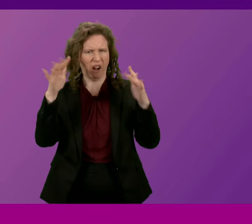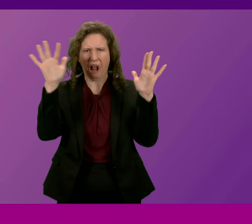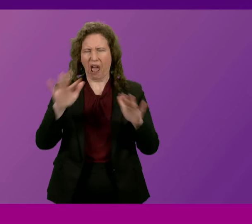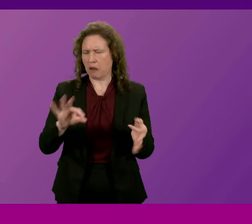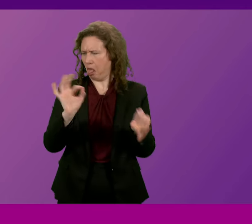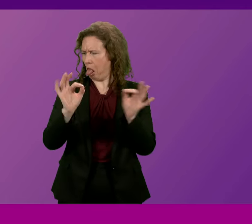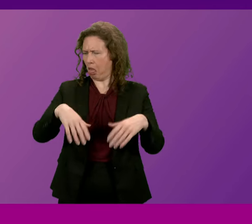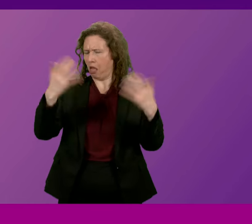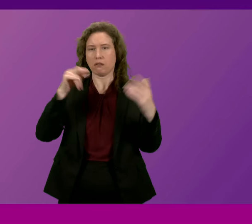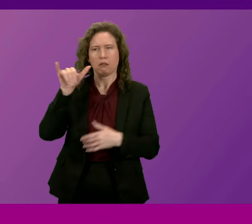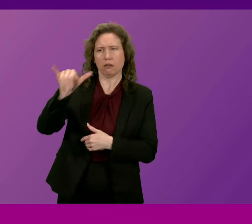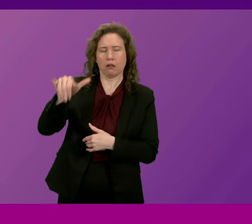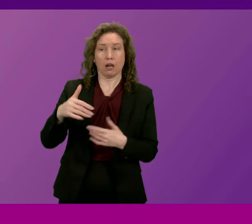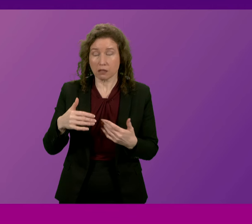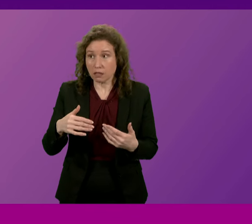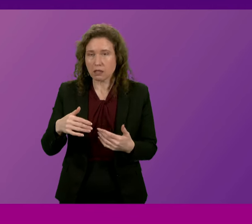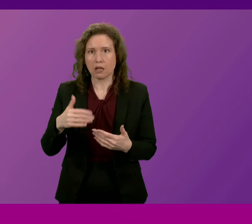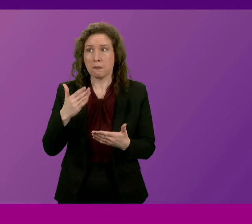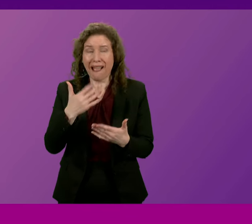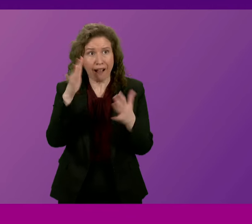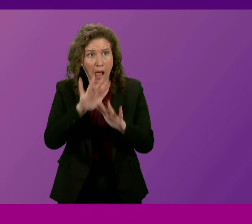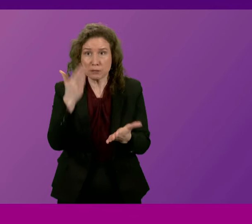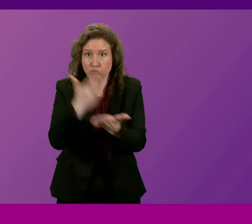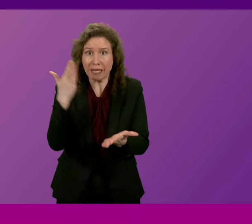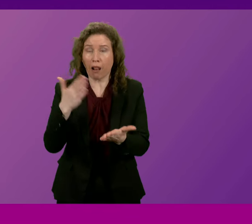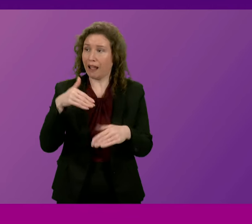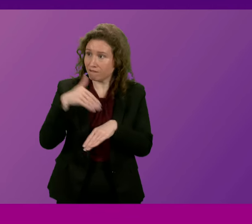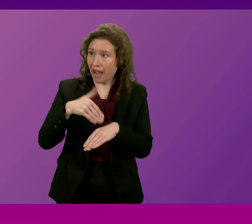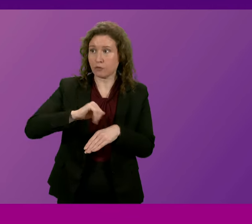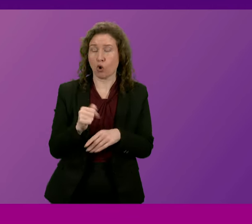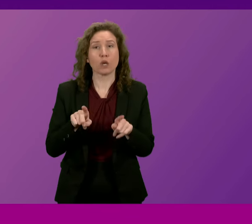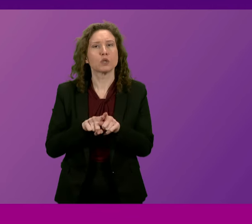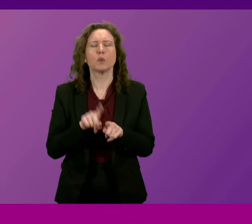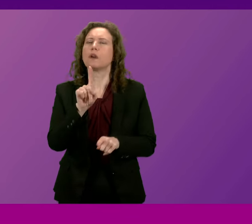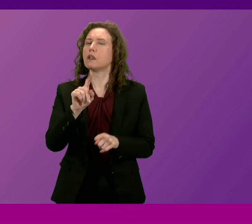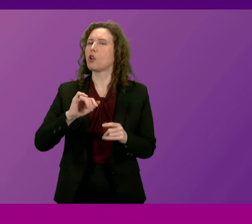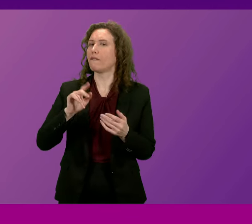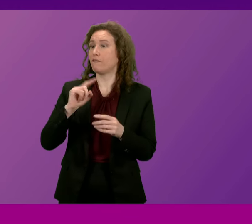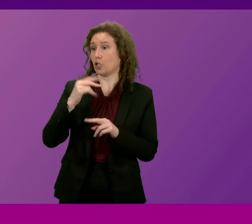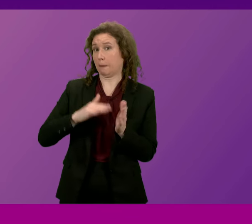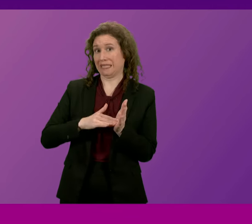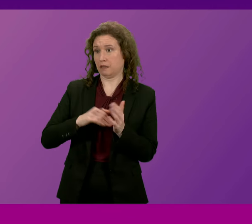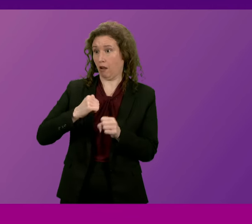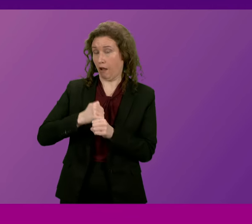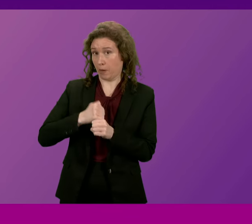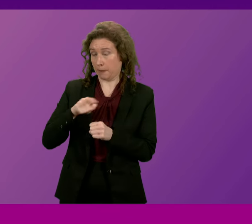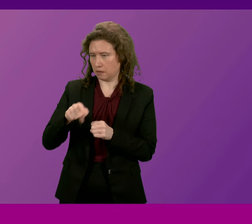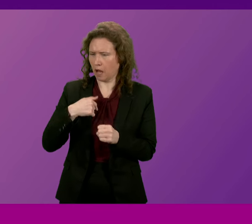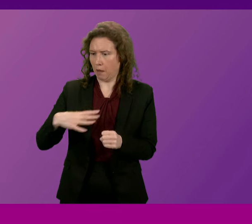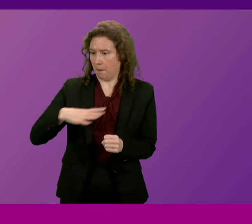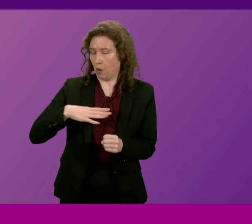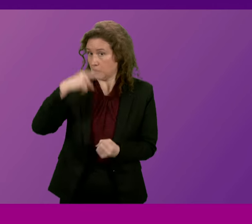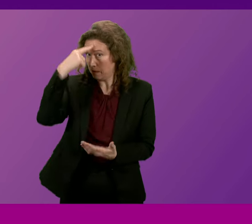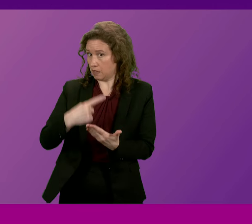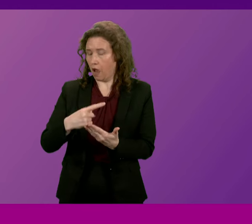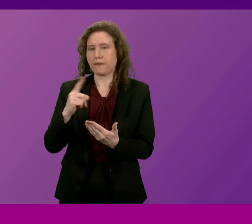for many years. But such threats exist in Scotland too. The First Minister's government is on the verge of making a decision